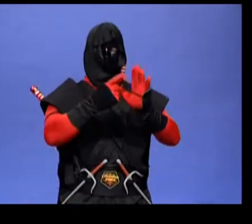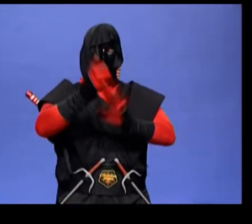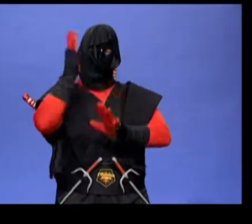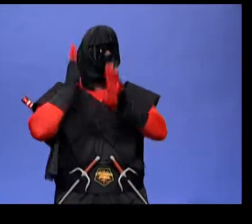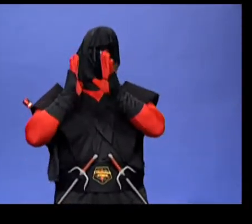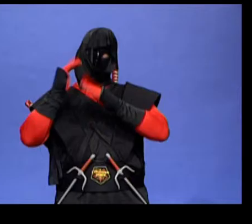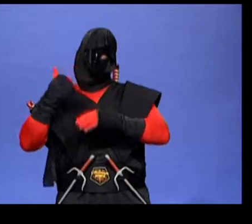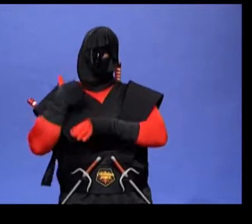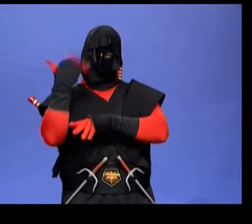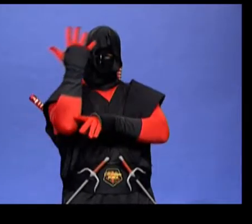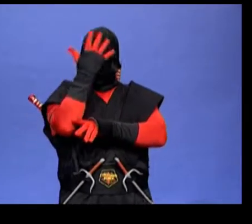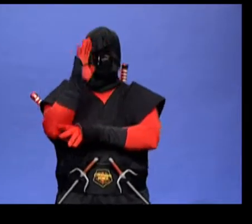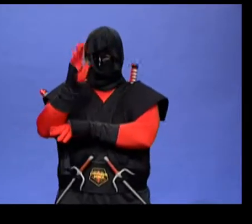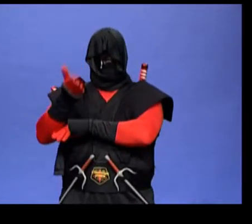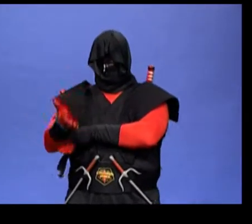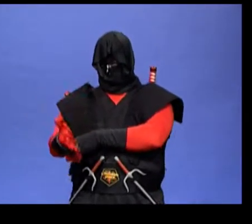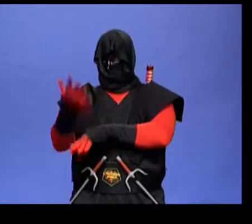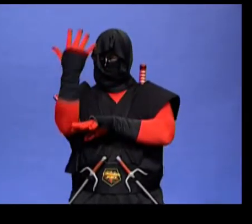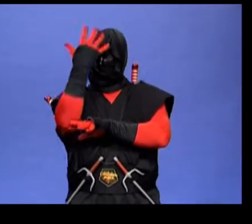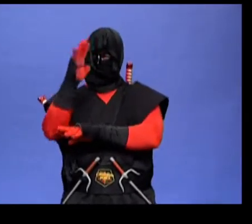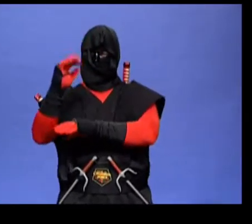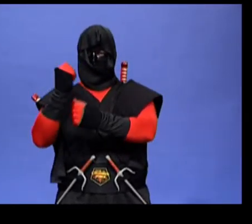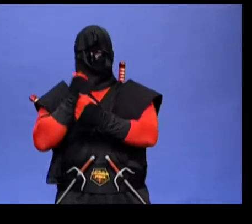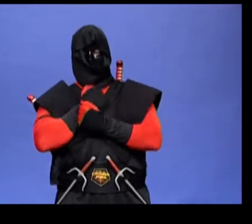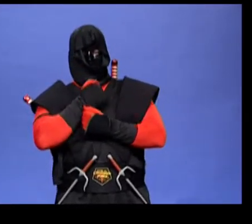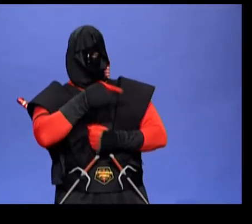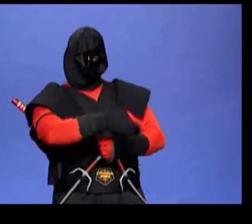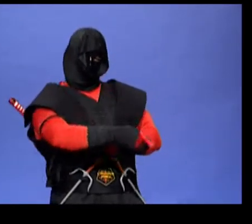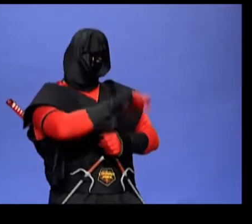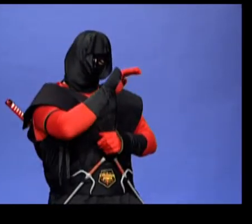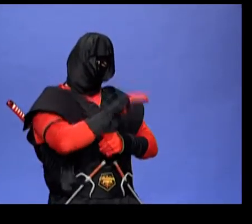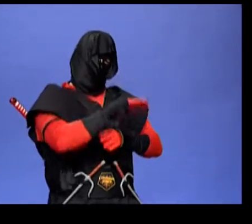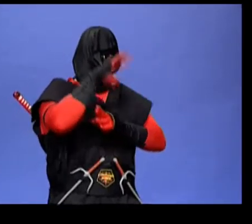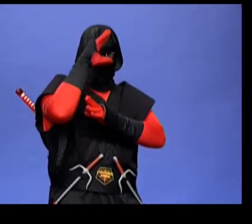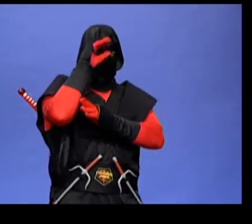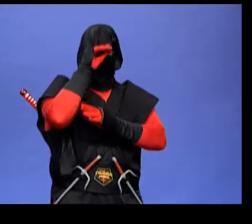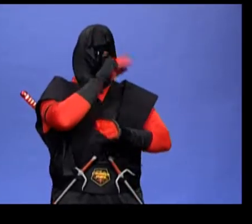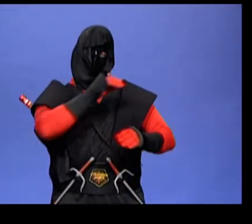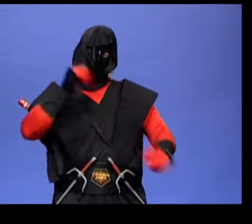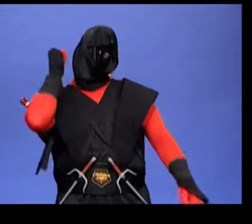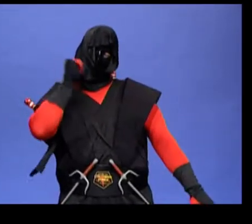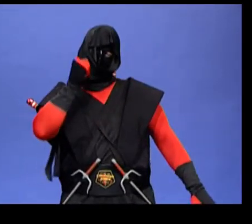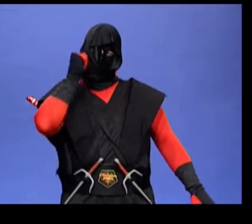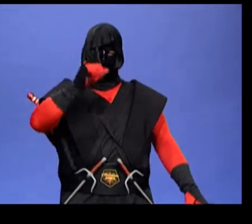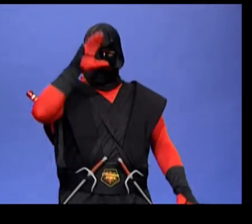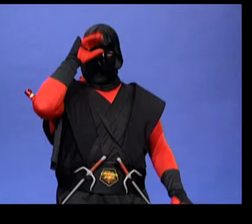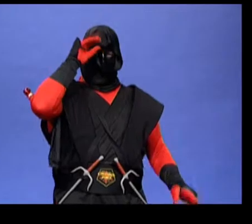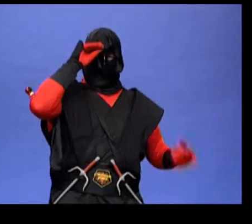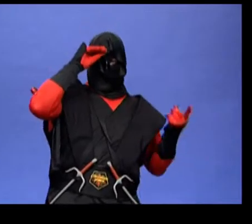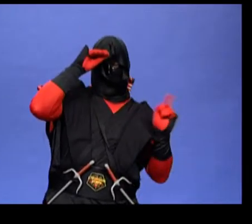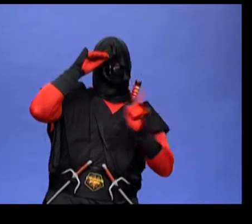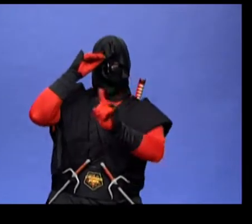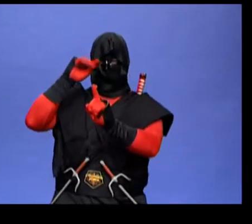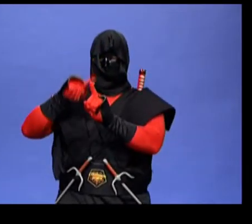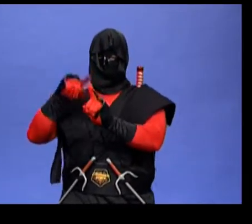Once there was a tree, and she loved a little boy, and every day the boy would come,